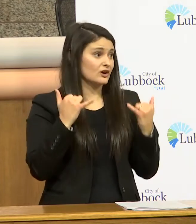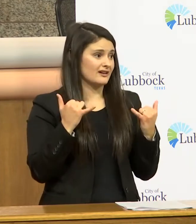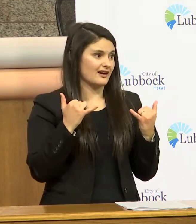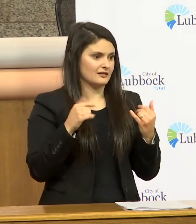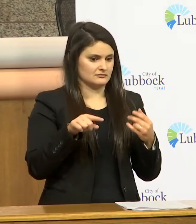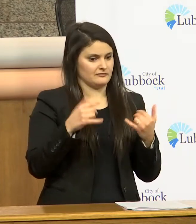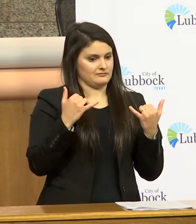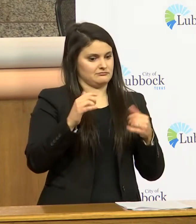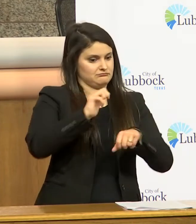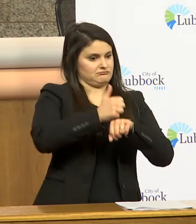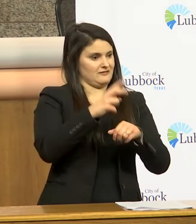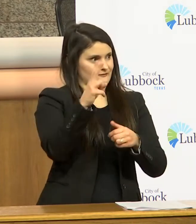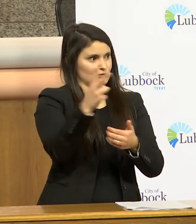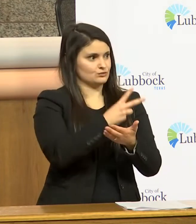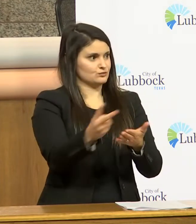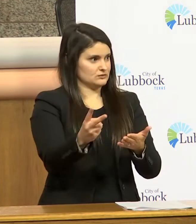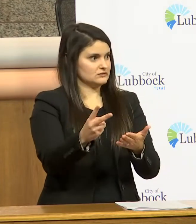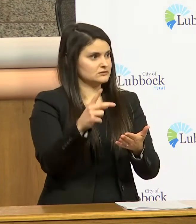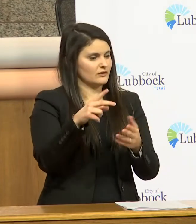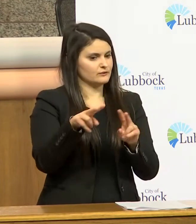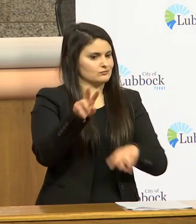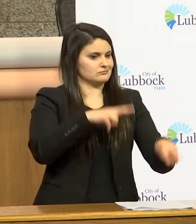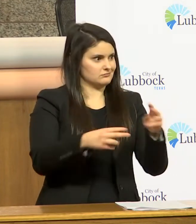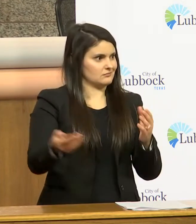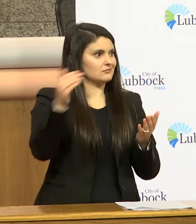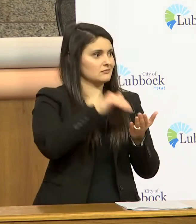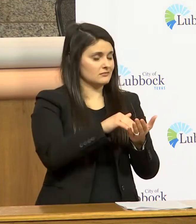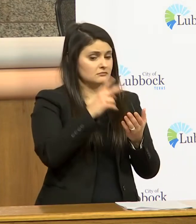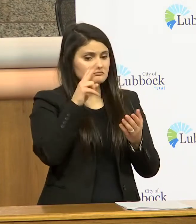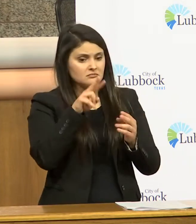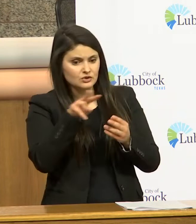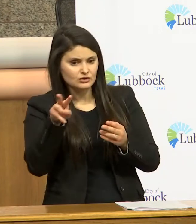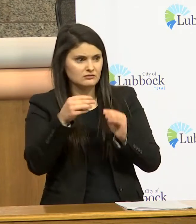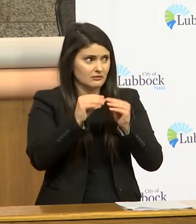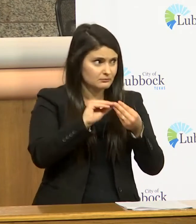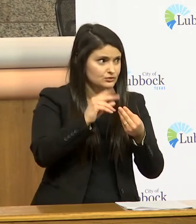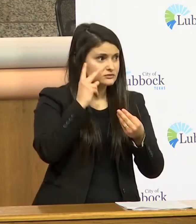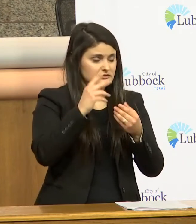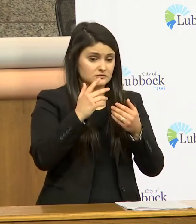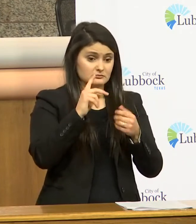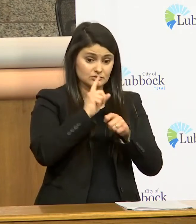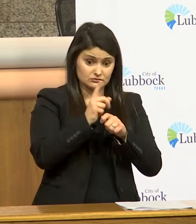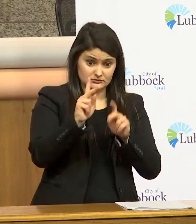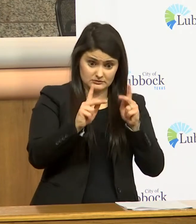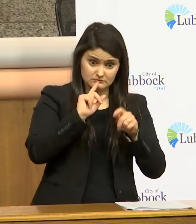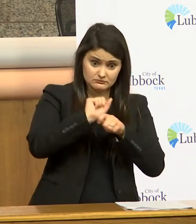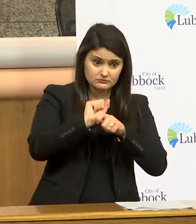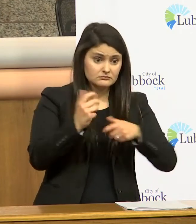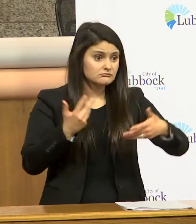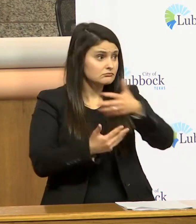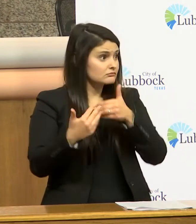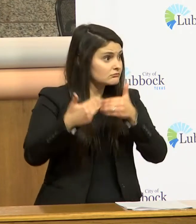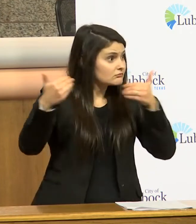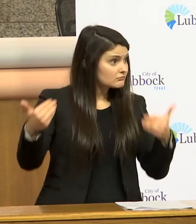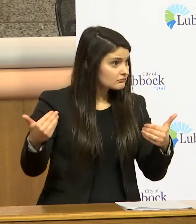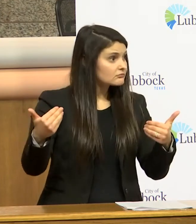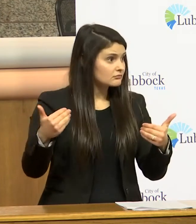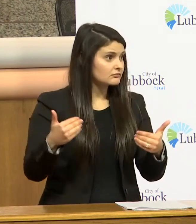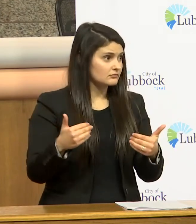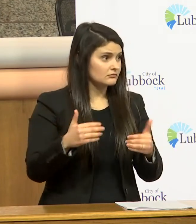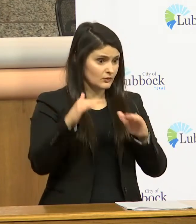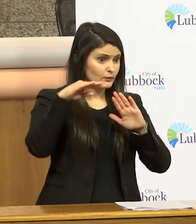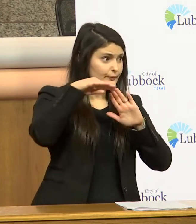this is for two weeks and so we'll just have to reevaluate then and see what our numbers are see our social distancing is affecting or flattening our curve